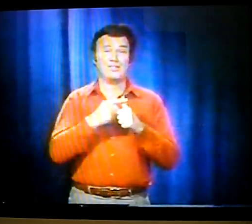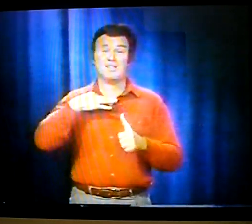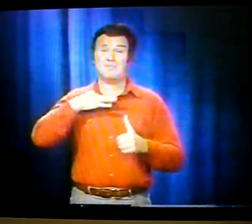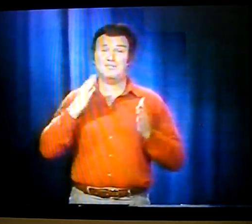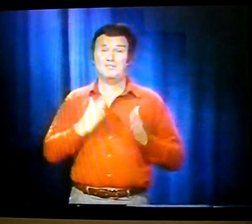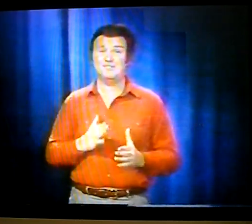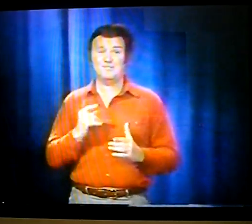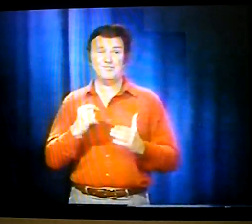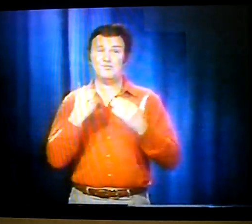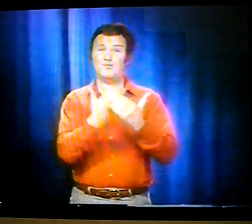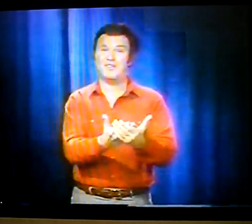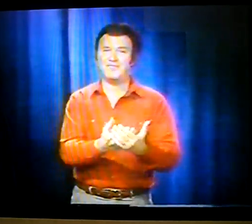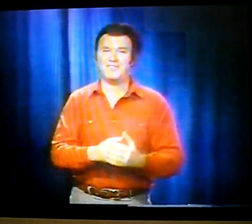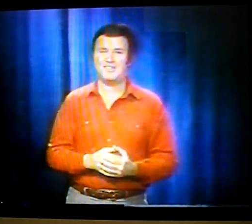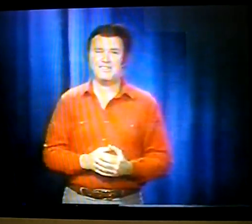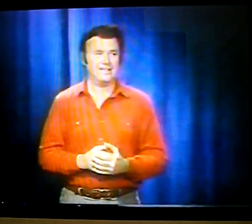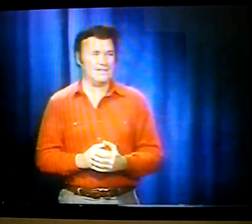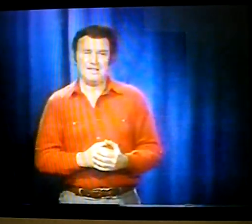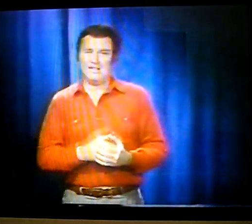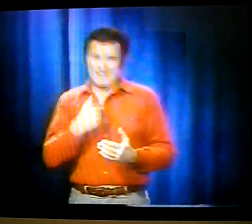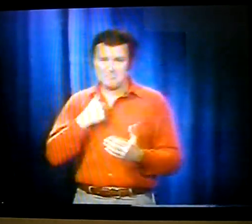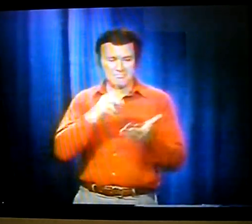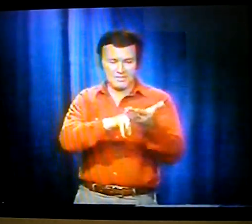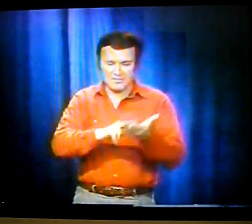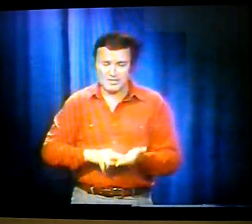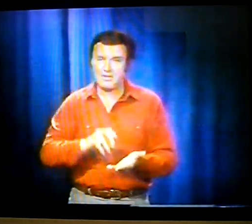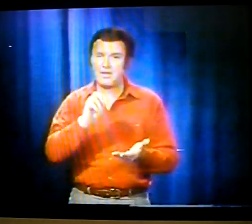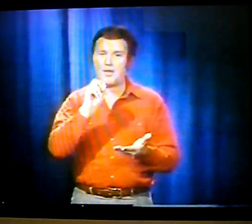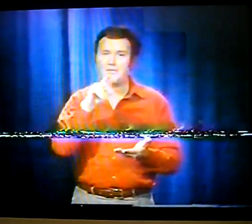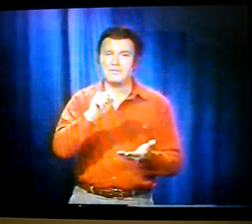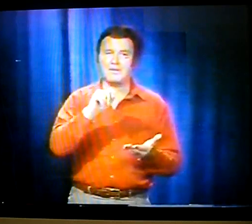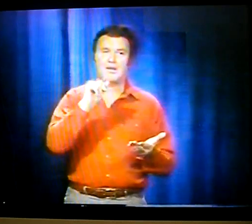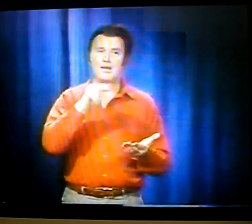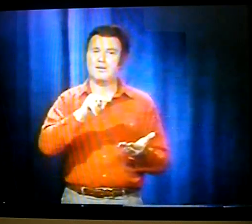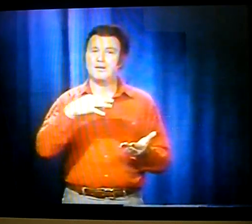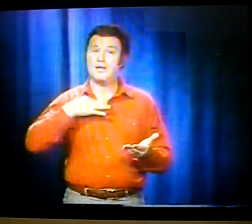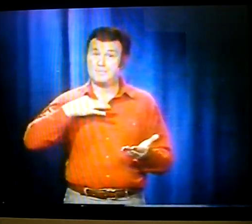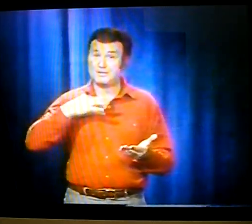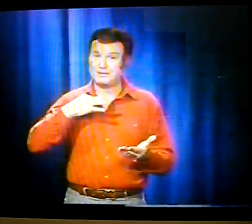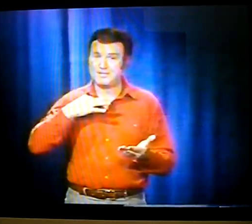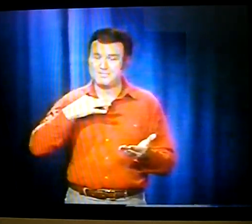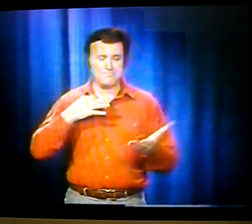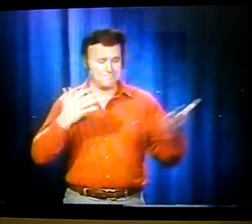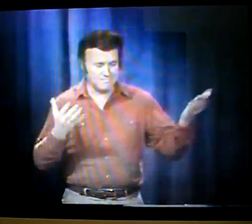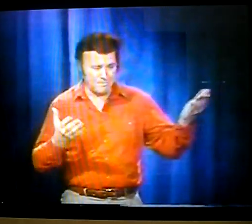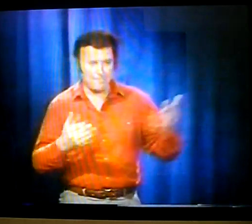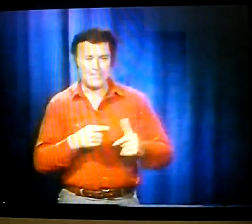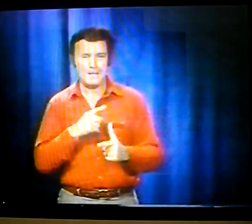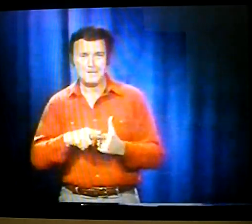I was excited. I was my first time. I arrived. I filled out the application.